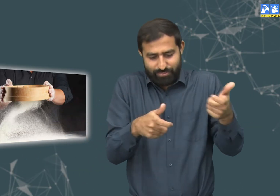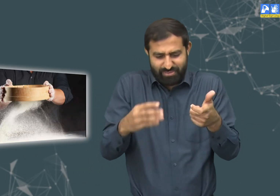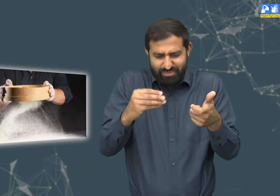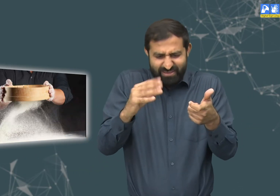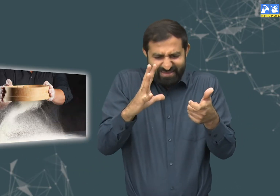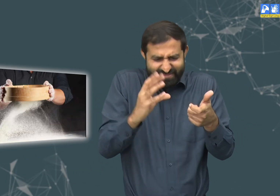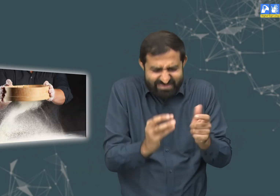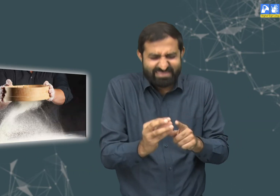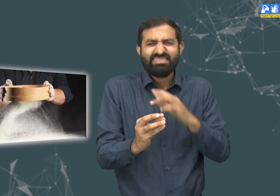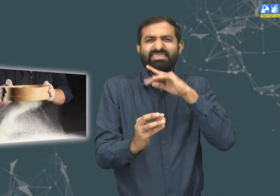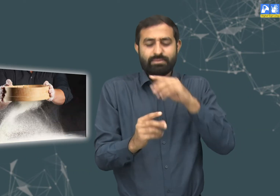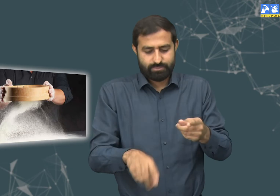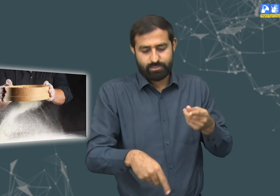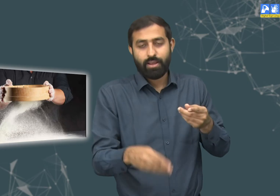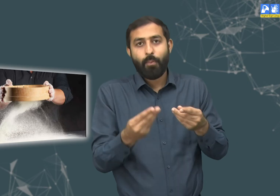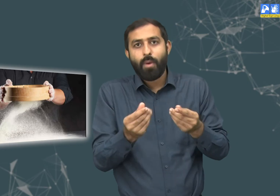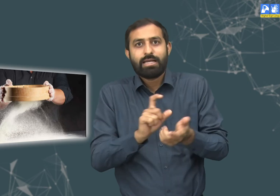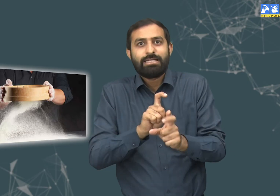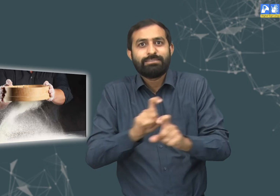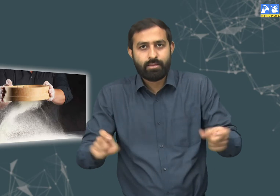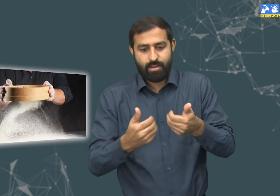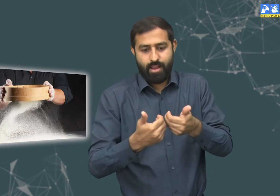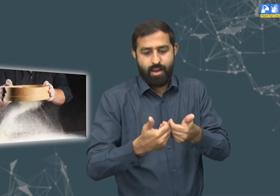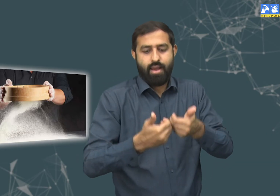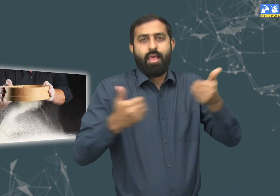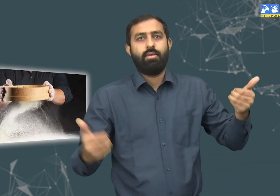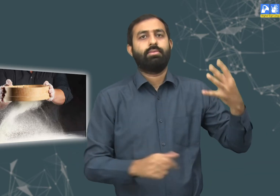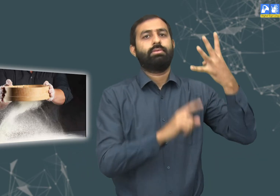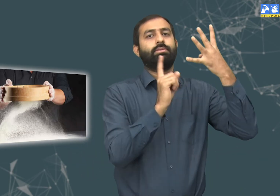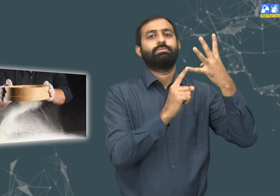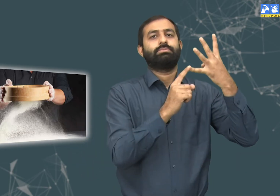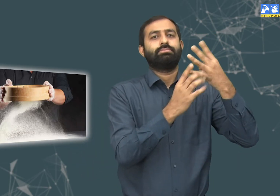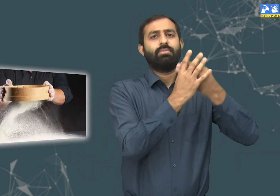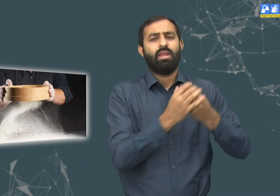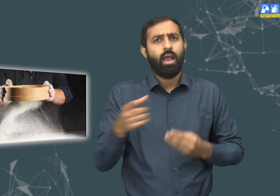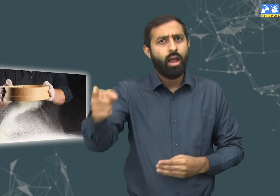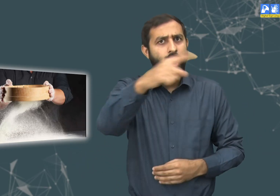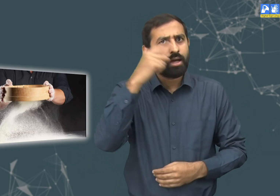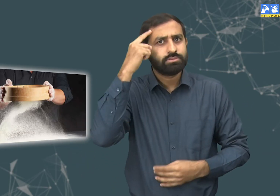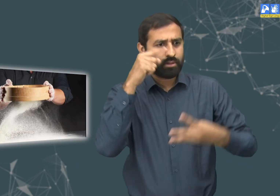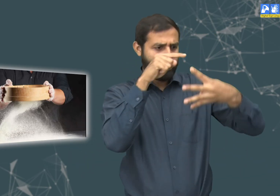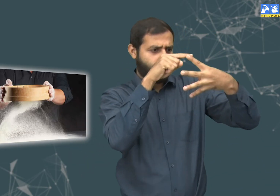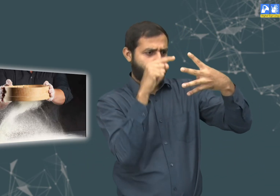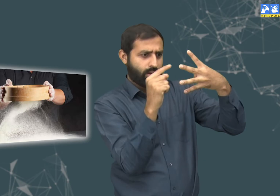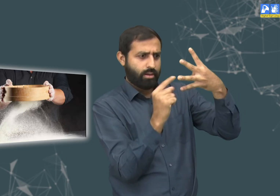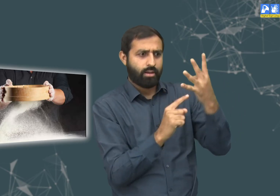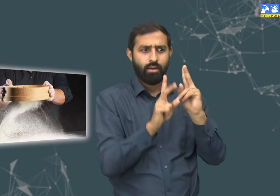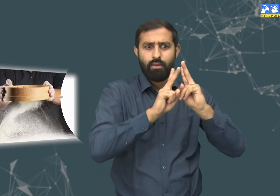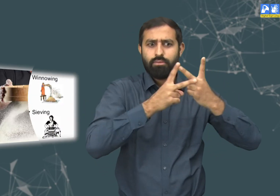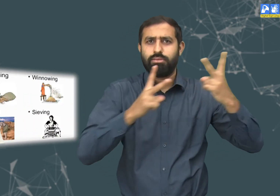a sieve. This helps to remove clumps and debris from flour. Now, what do you think? Is same method applied